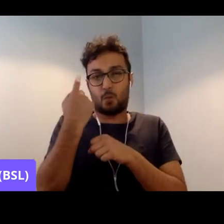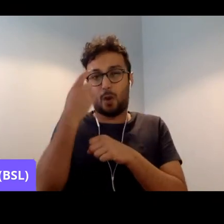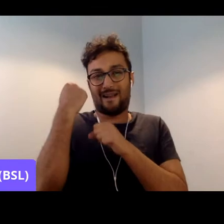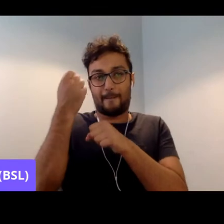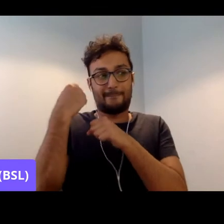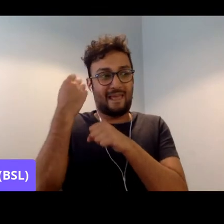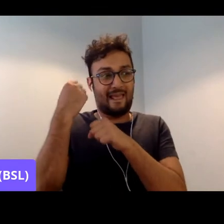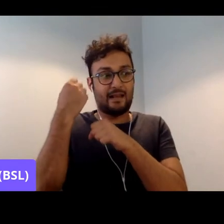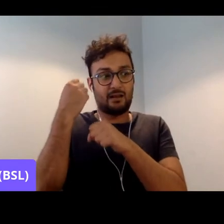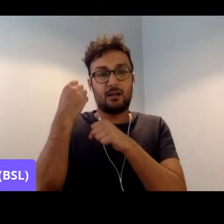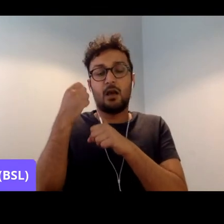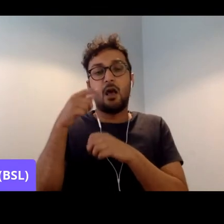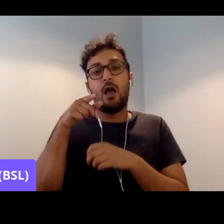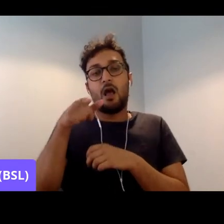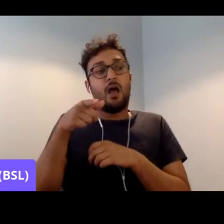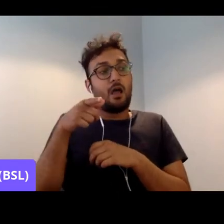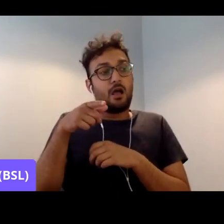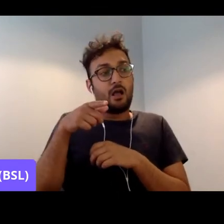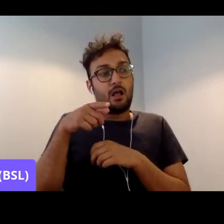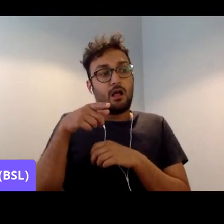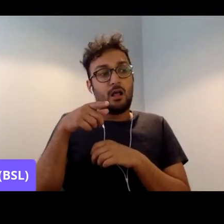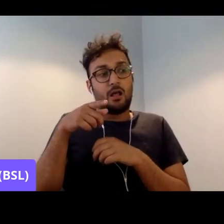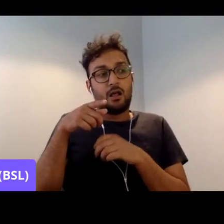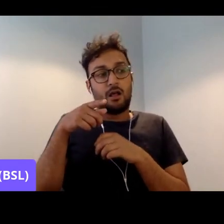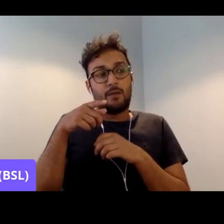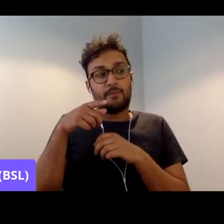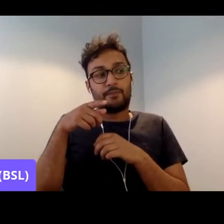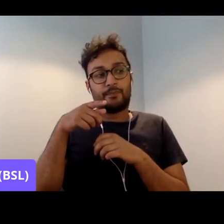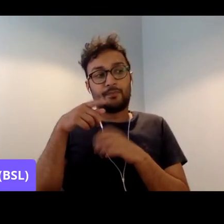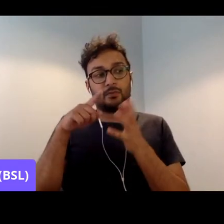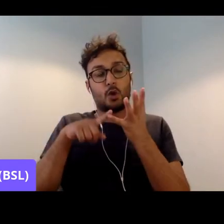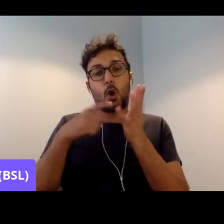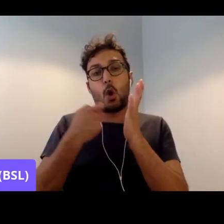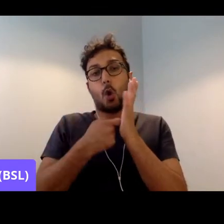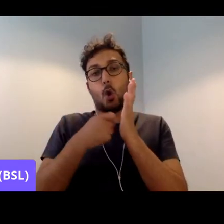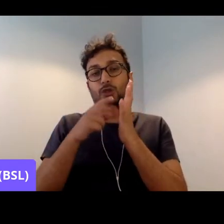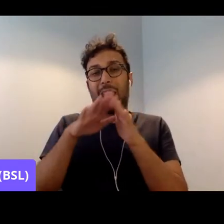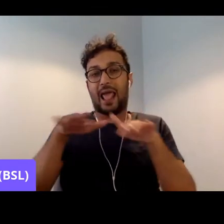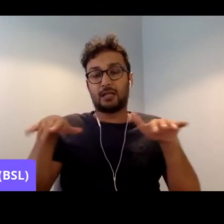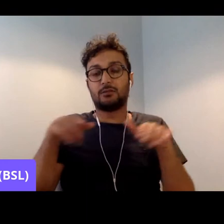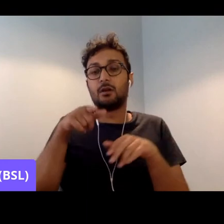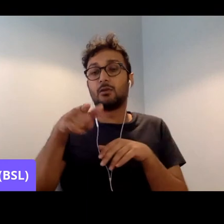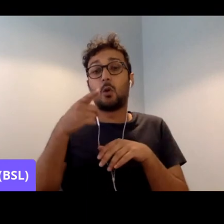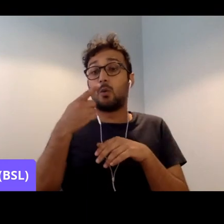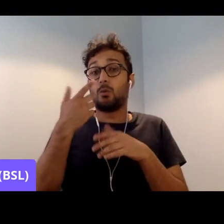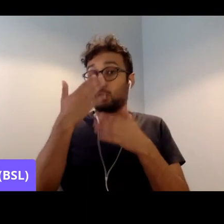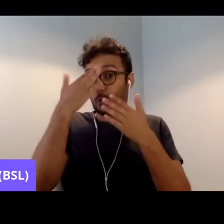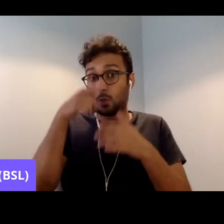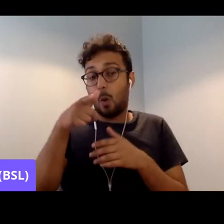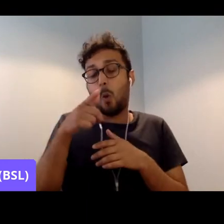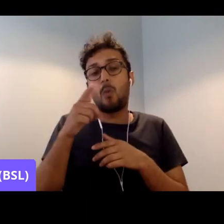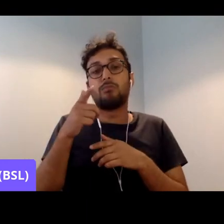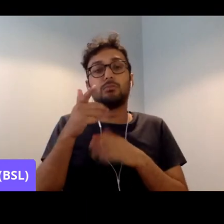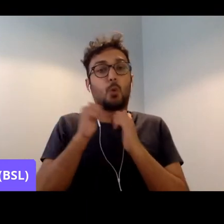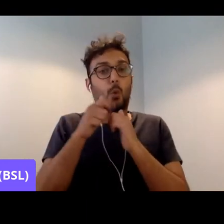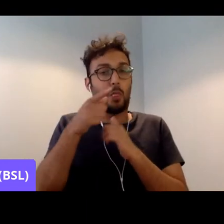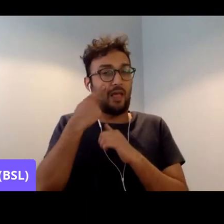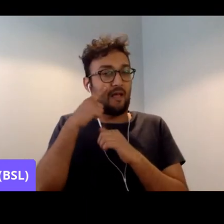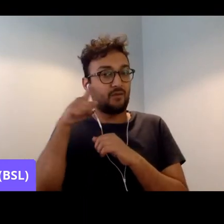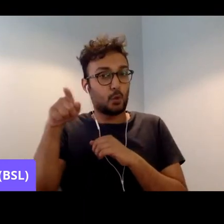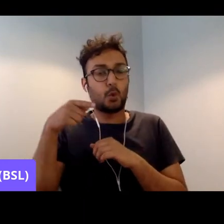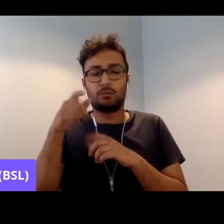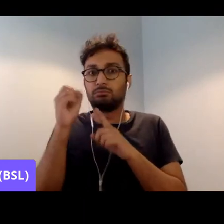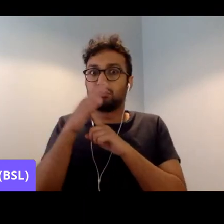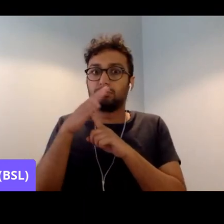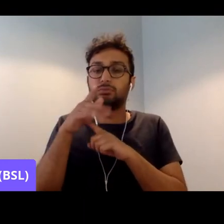take a look. You know, as Mohammed and many of the speakers have referred, it's extremely important for us to not just organise